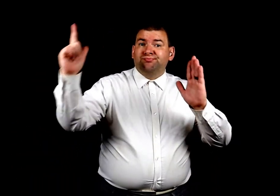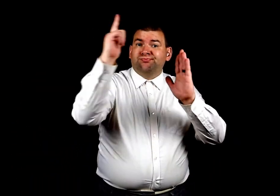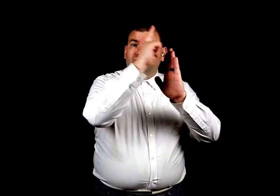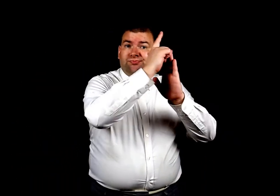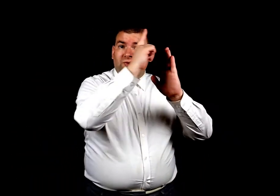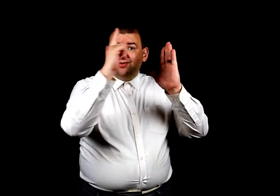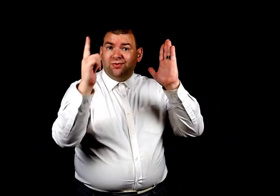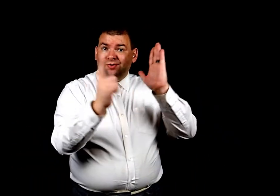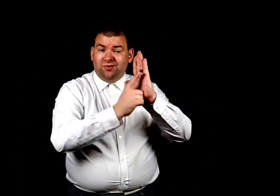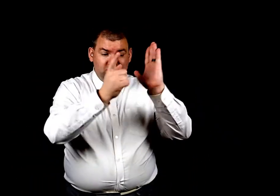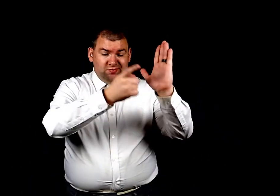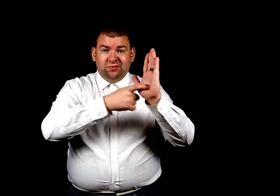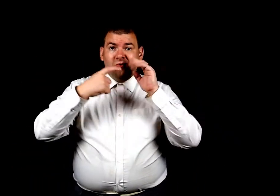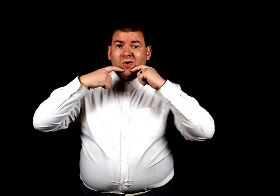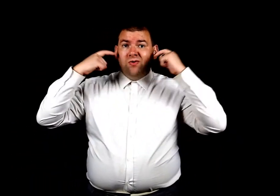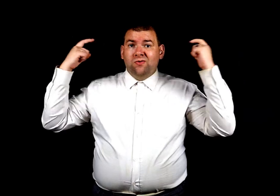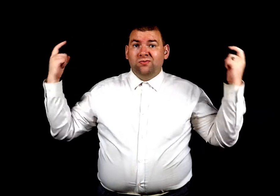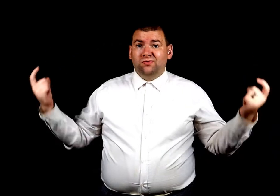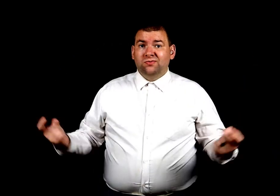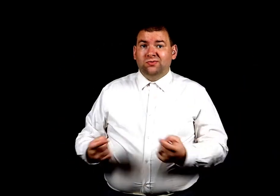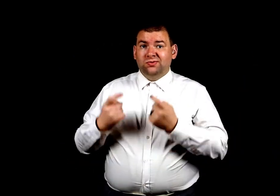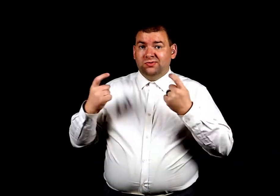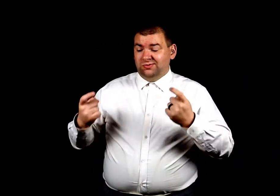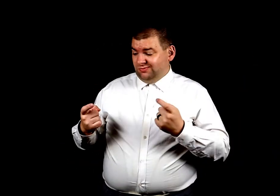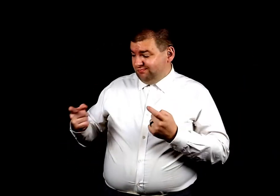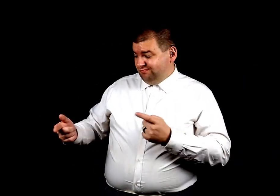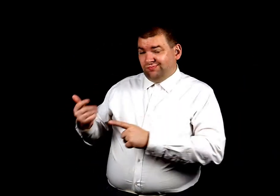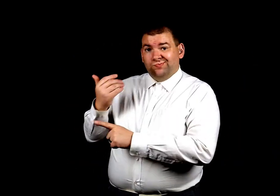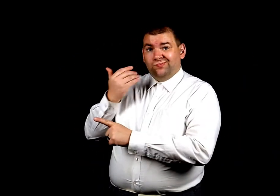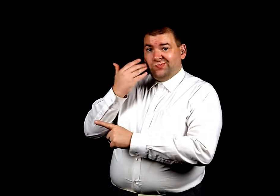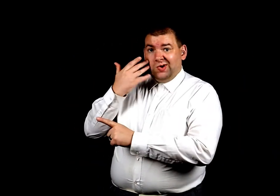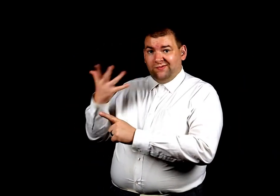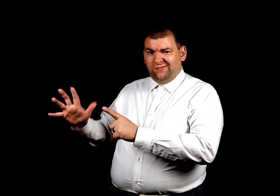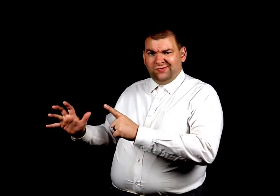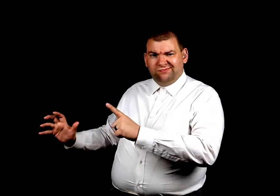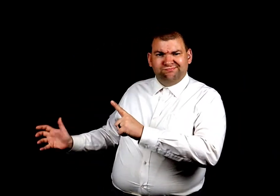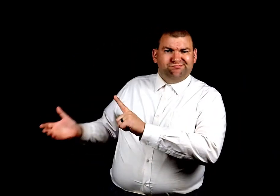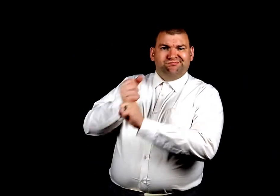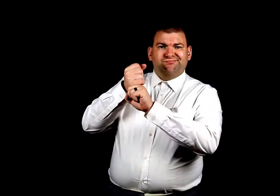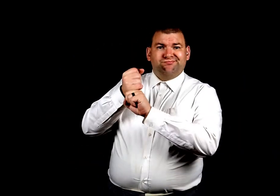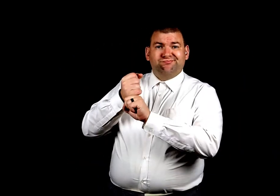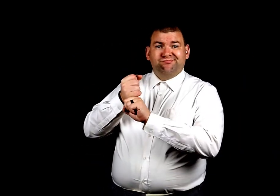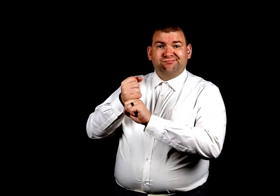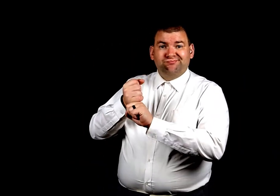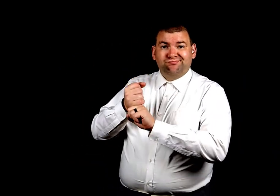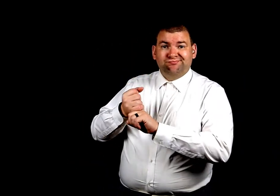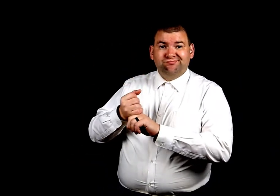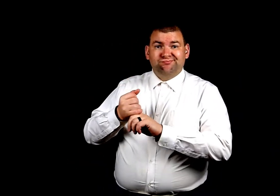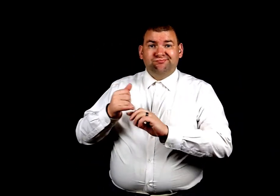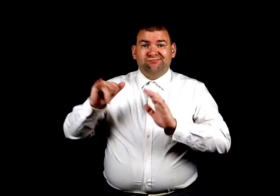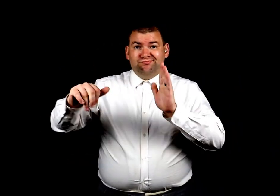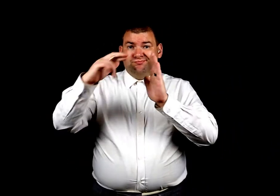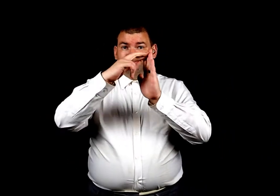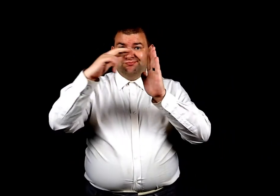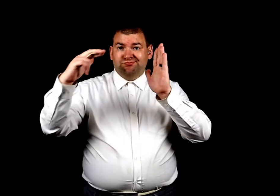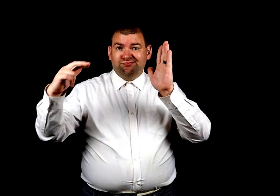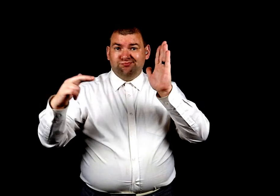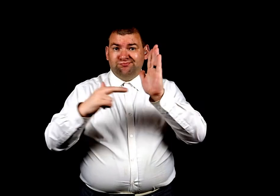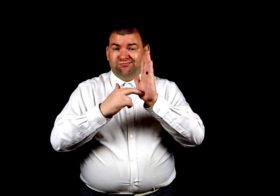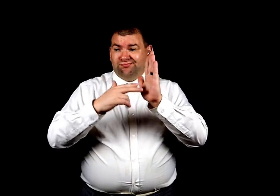The law condemned the sin She had been called in It was a rule they knew